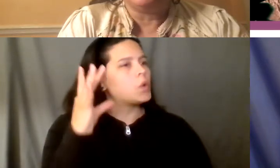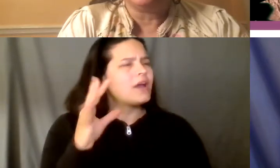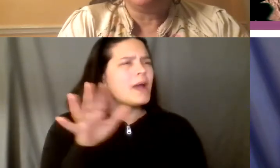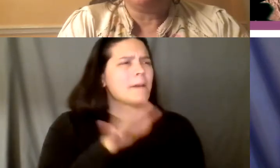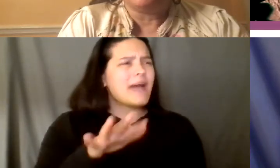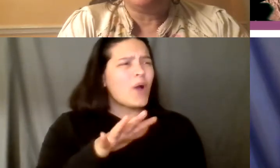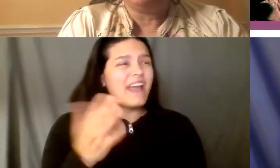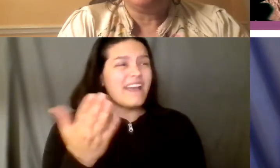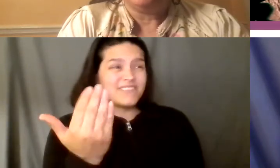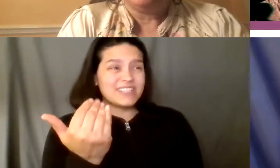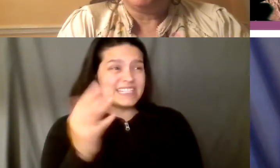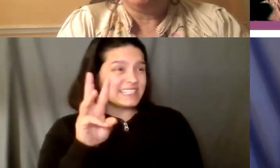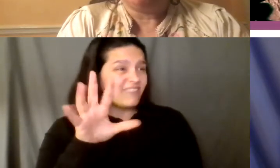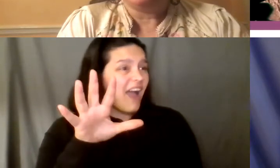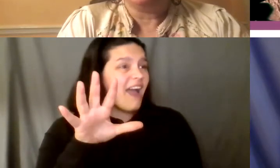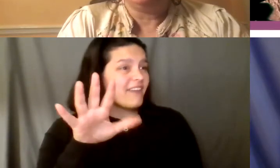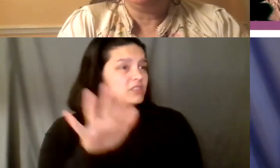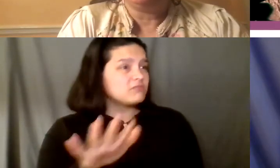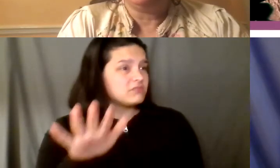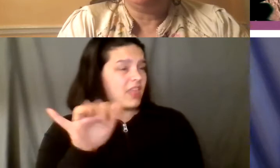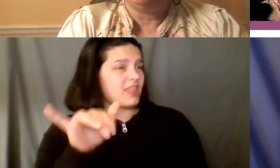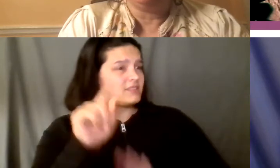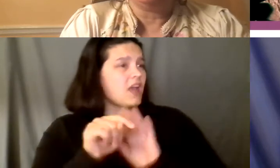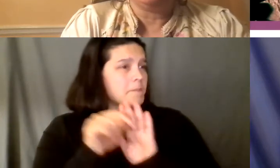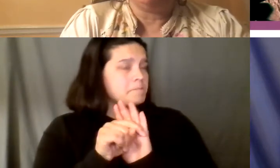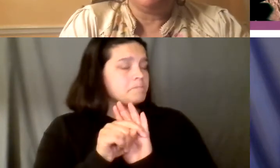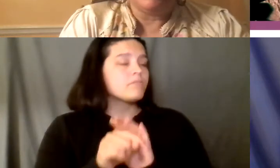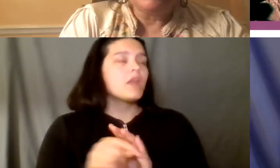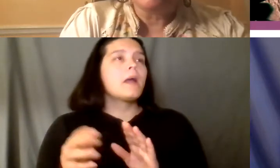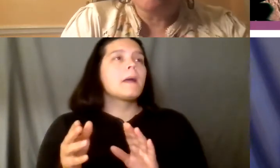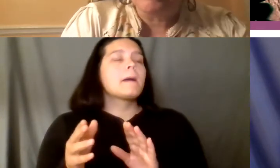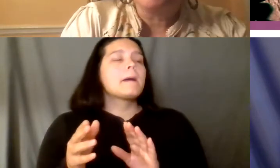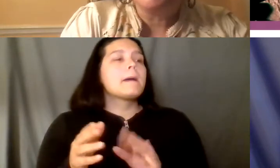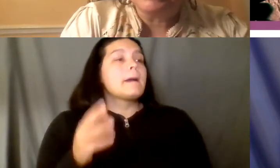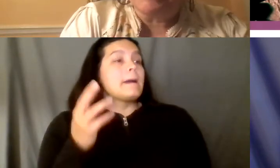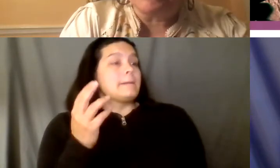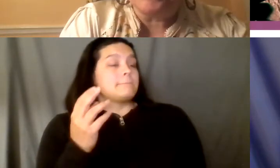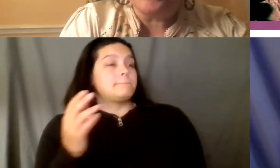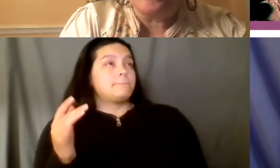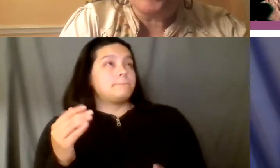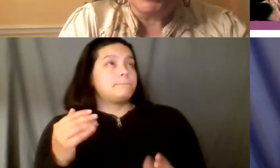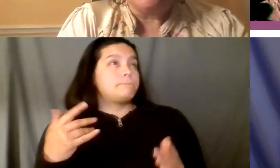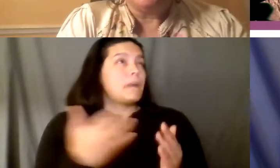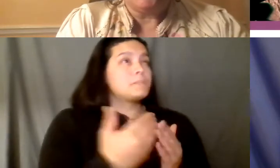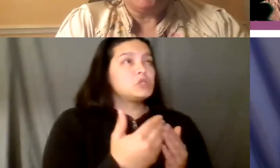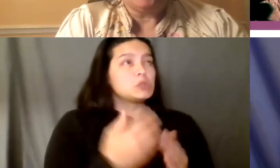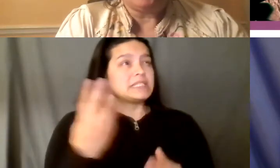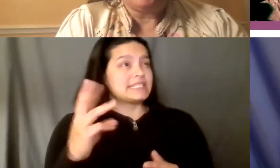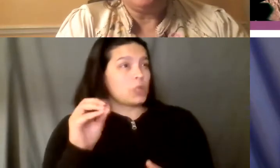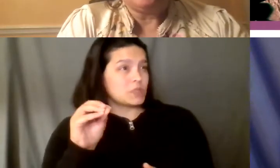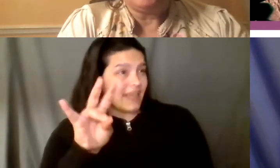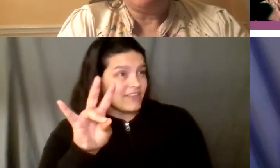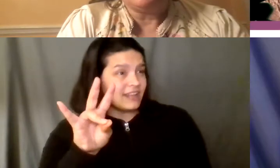1565 um by 1607 the english came and they did not leave so